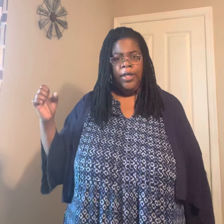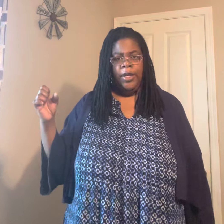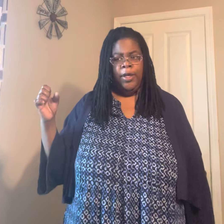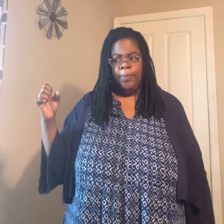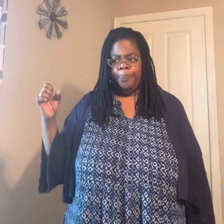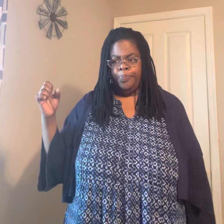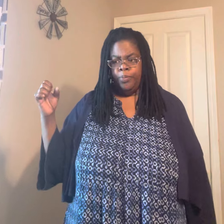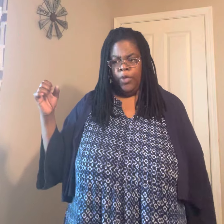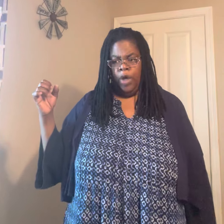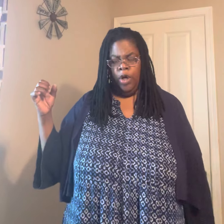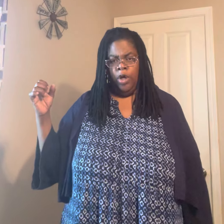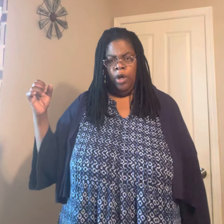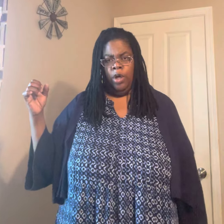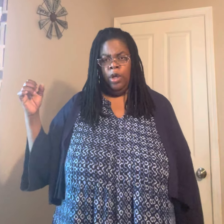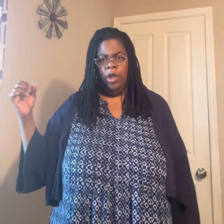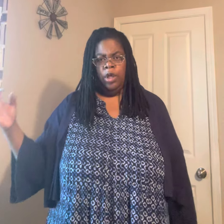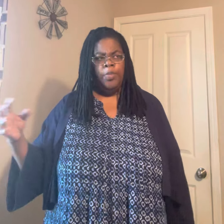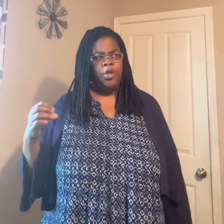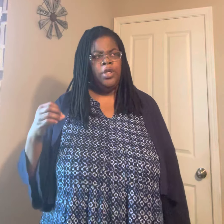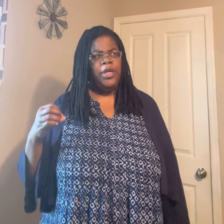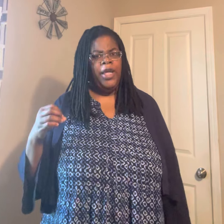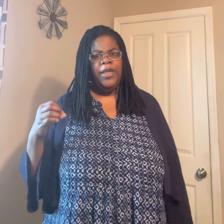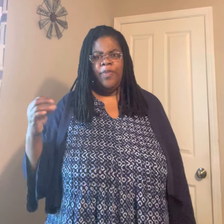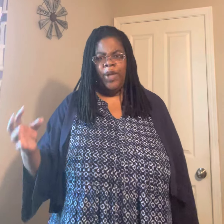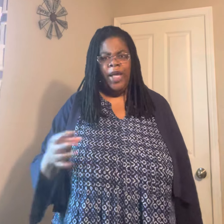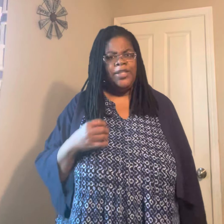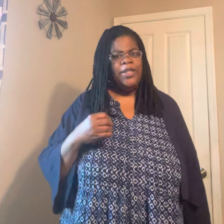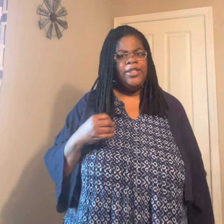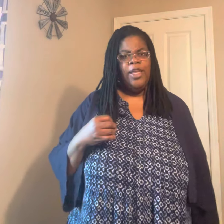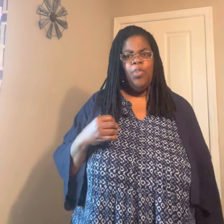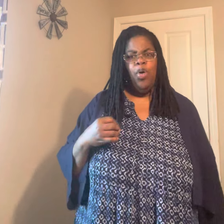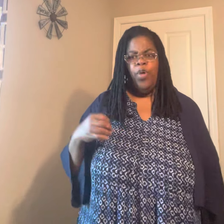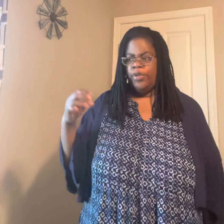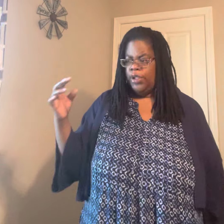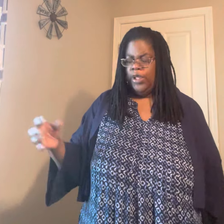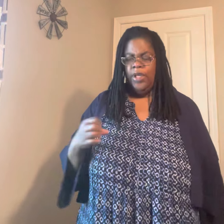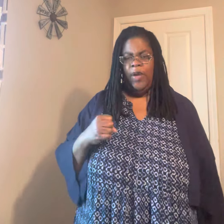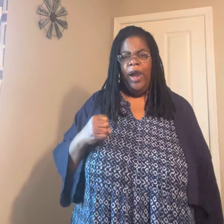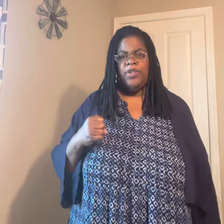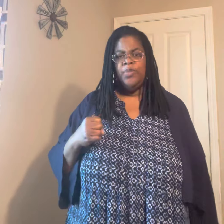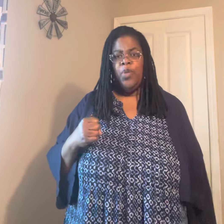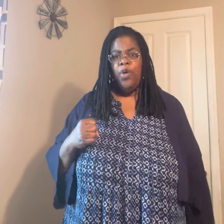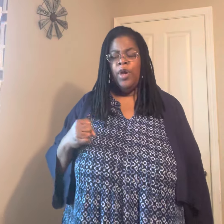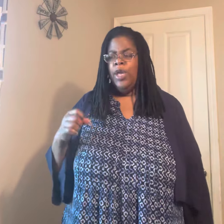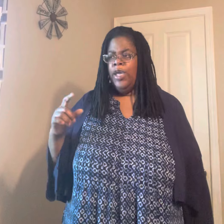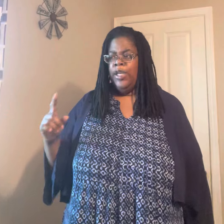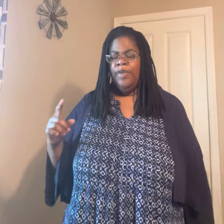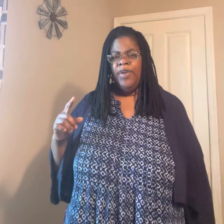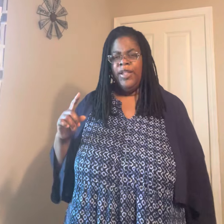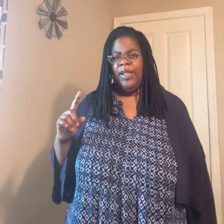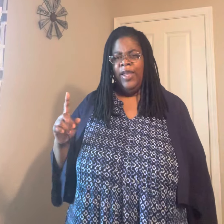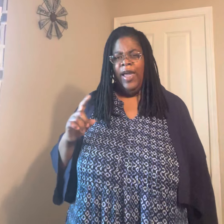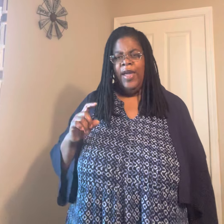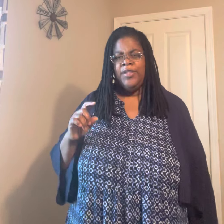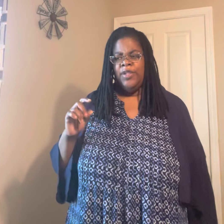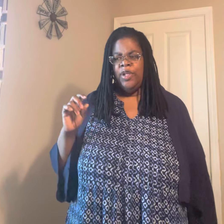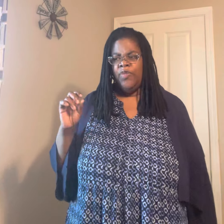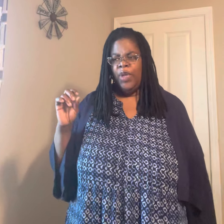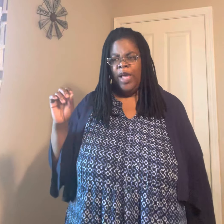in the middle of the day, he realized that could take more workers and he hired some more. And even at the last, he realized,